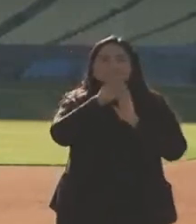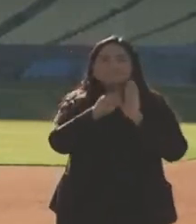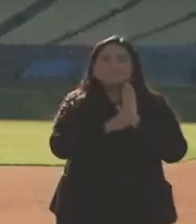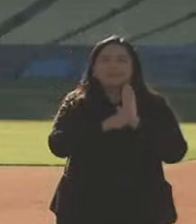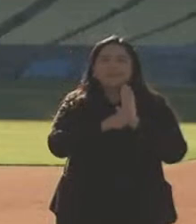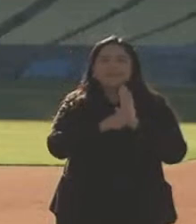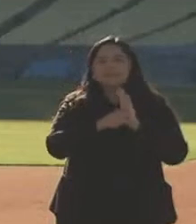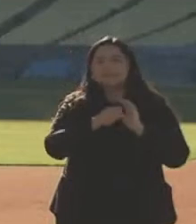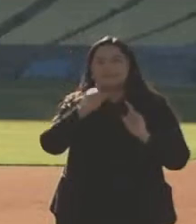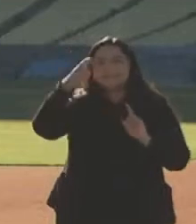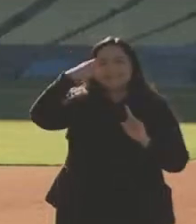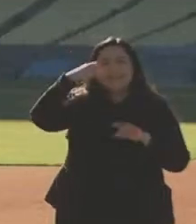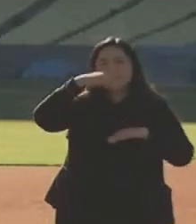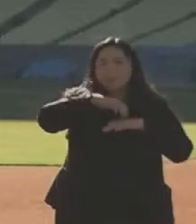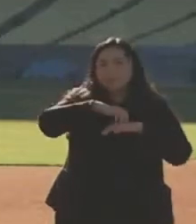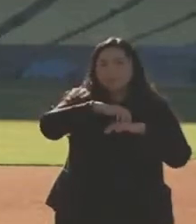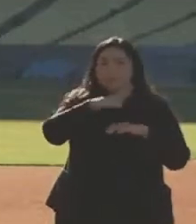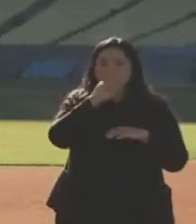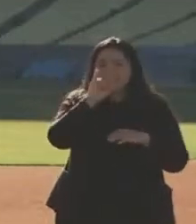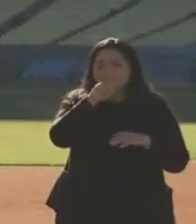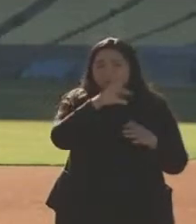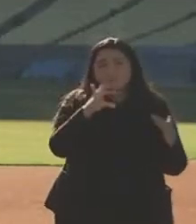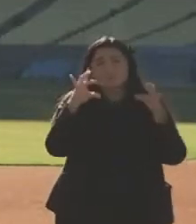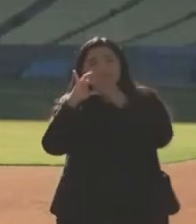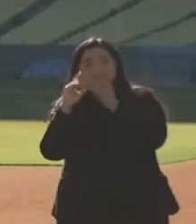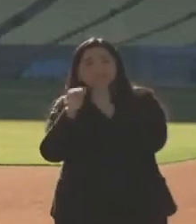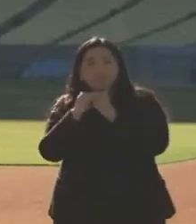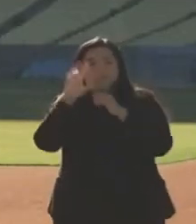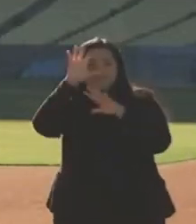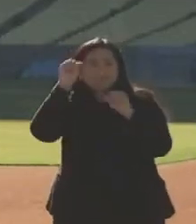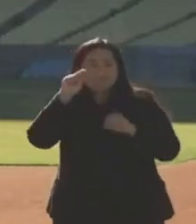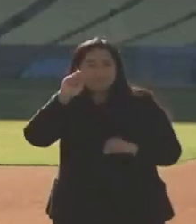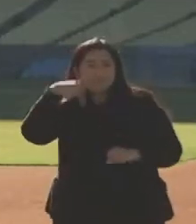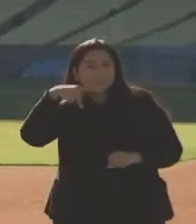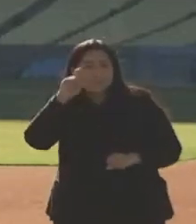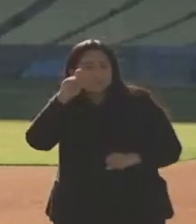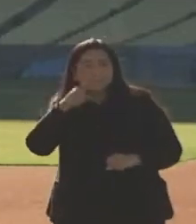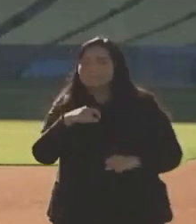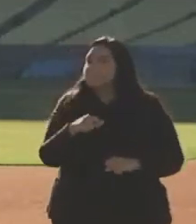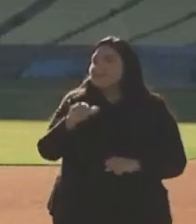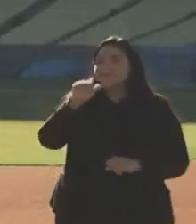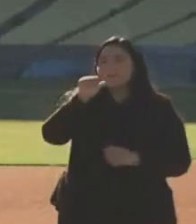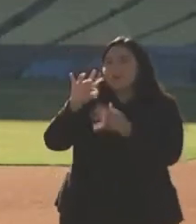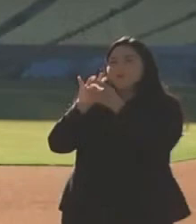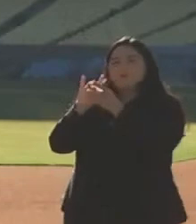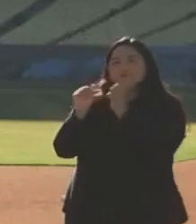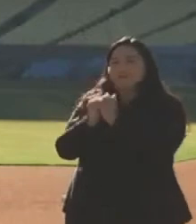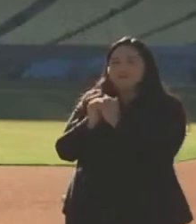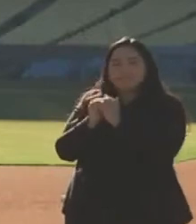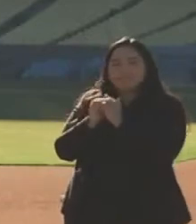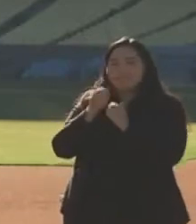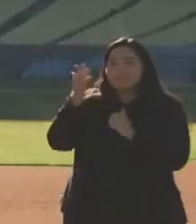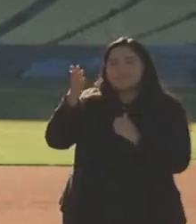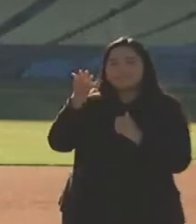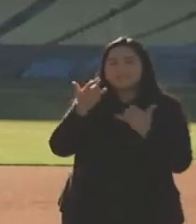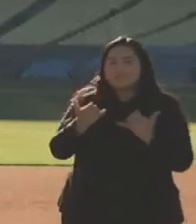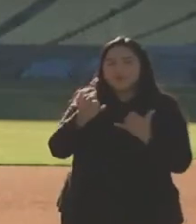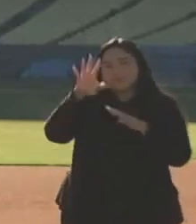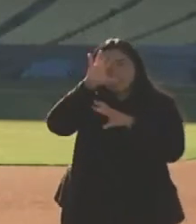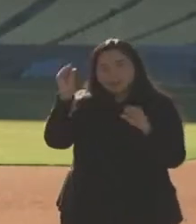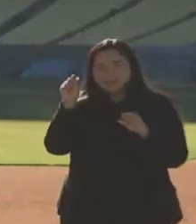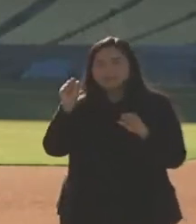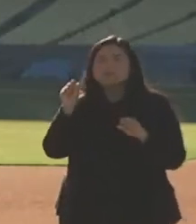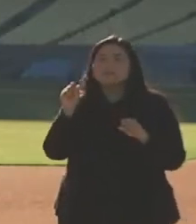this was in coordination with President Trump? It was not done in coordination with the current administration. It was done, at least